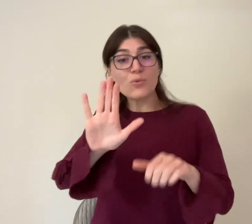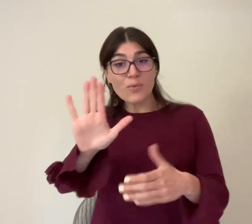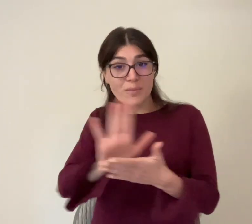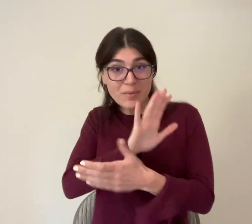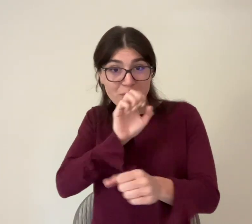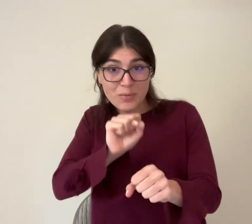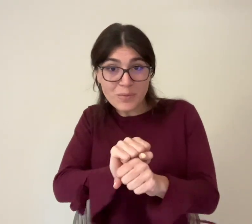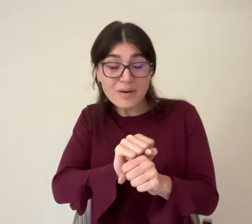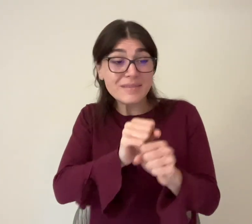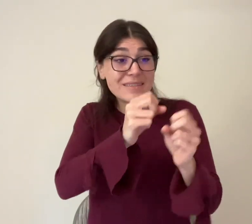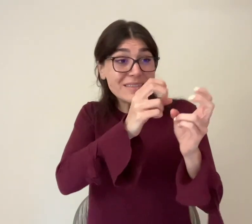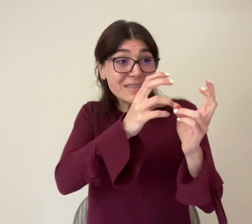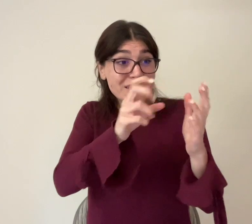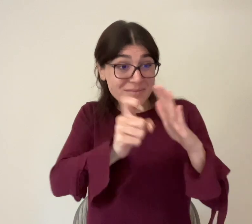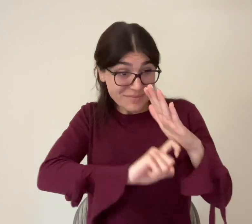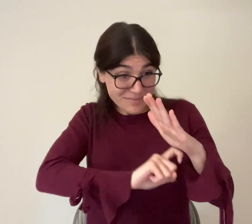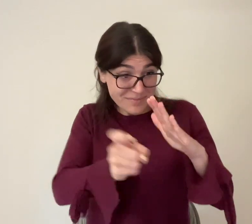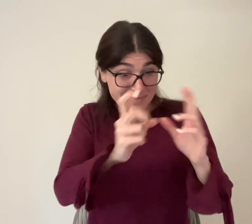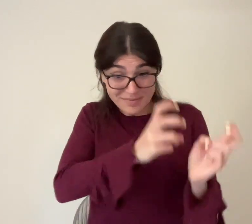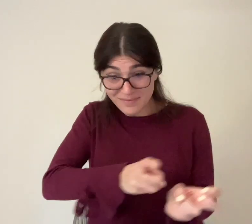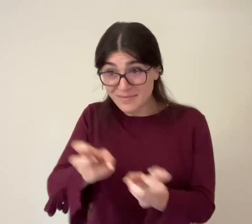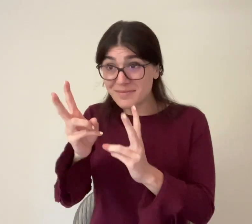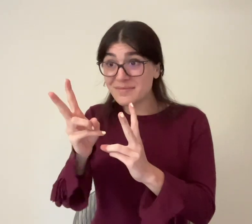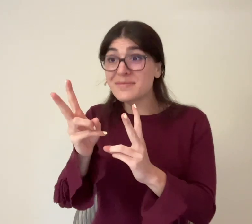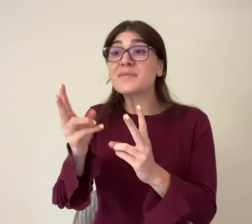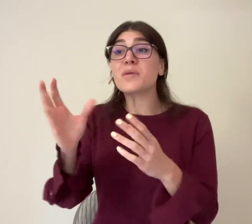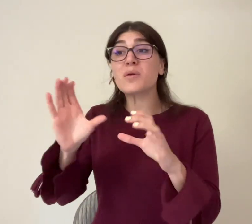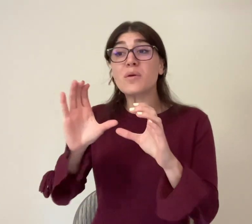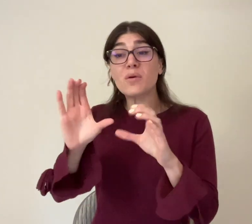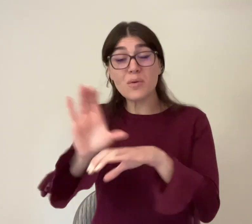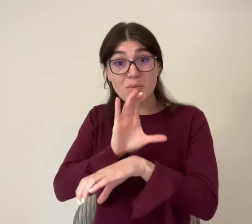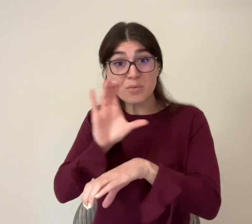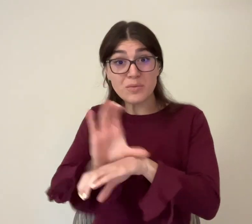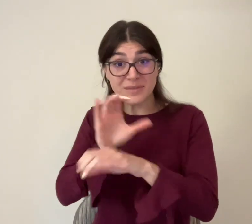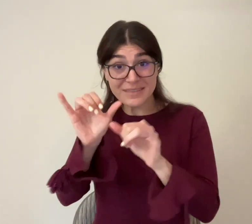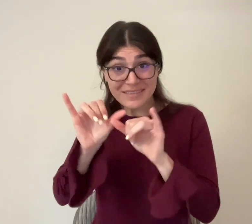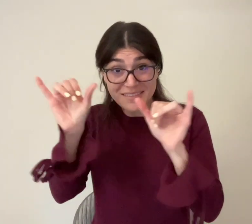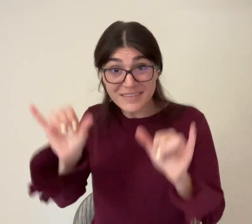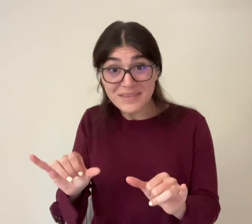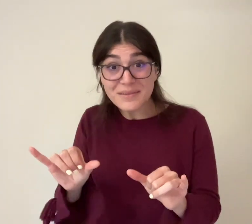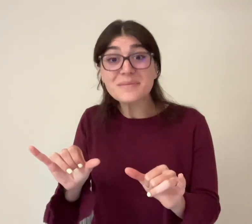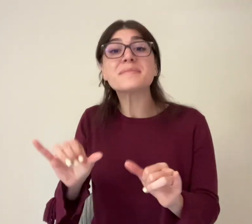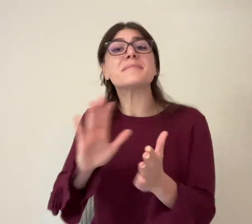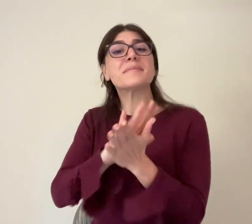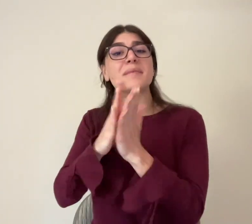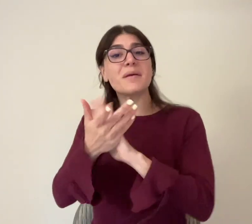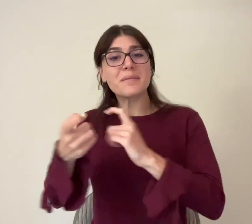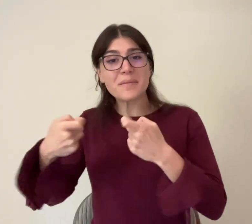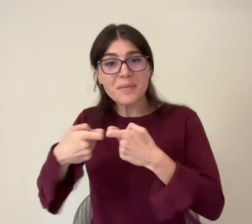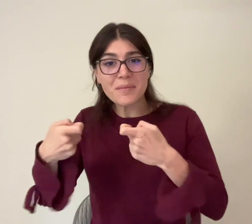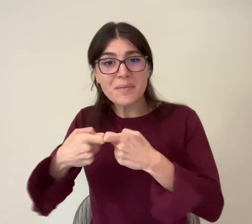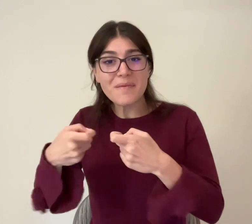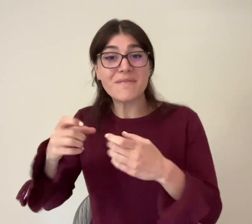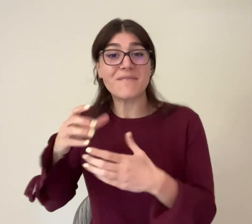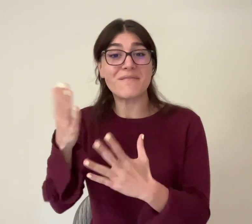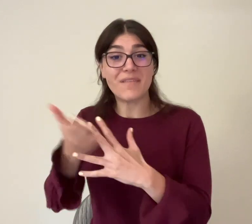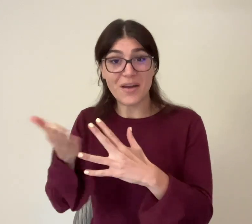We can offer help by migrating your files from paper to a more efficient electronic